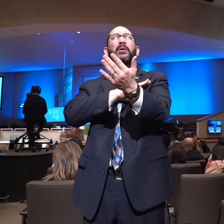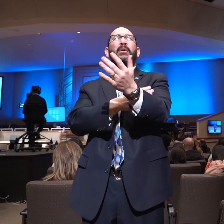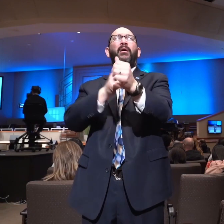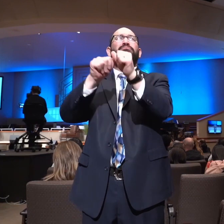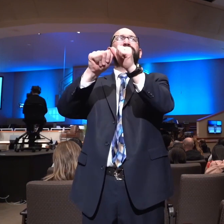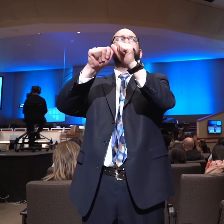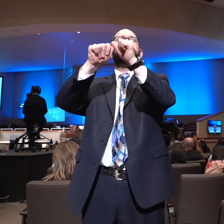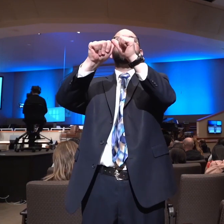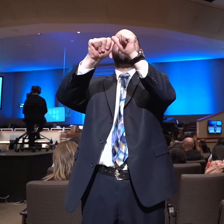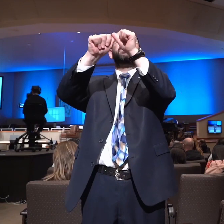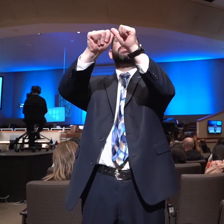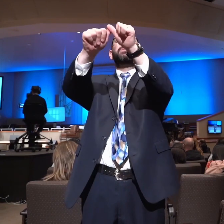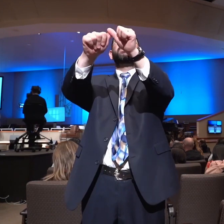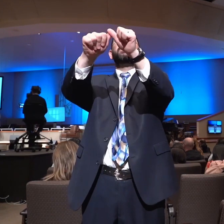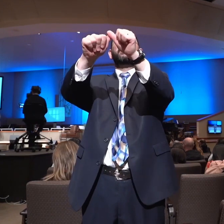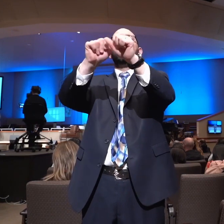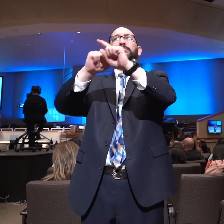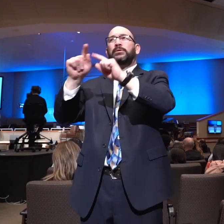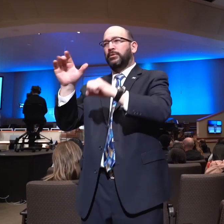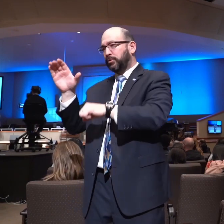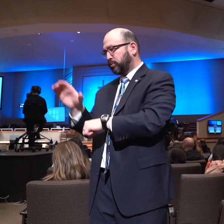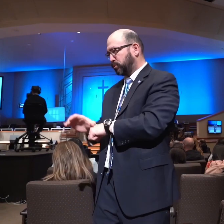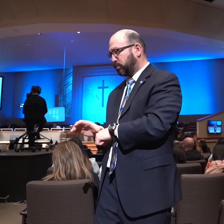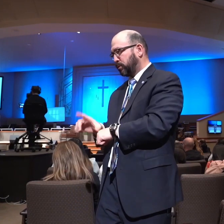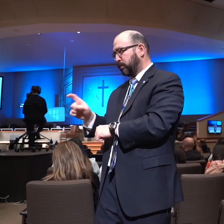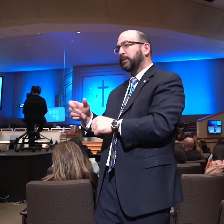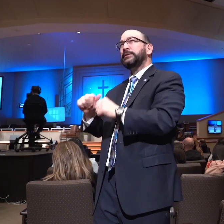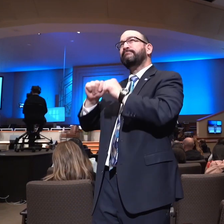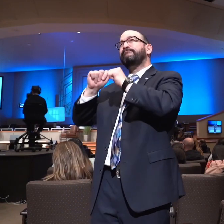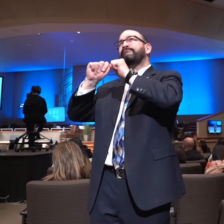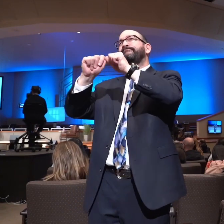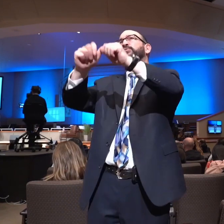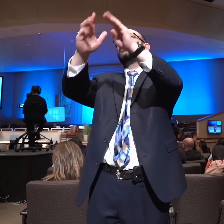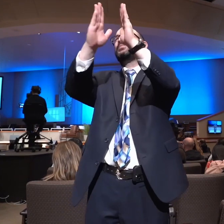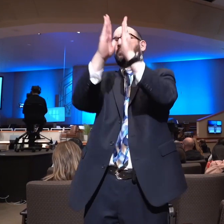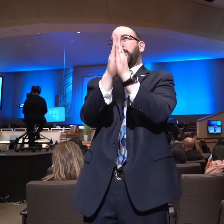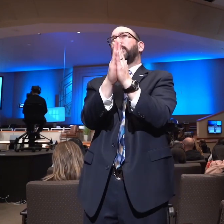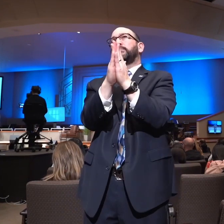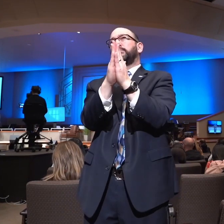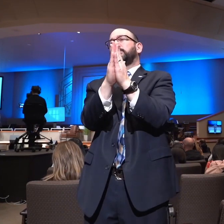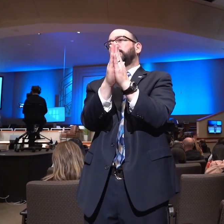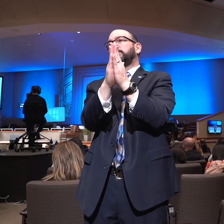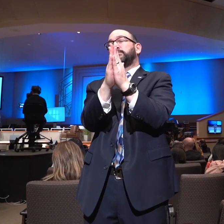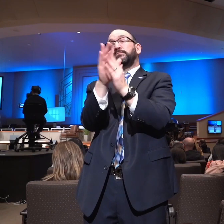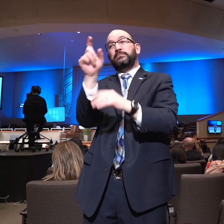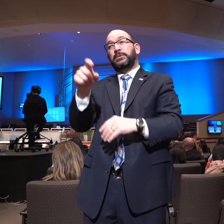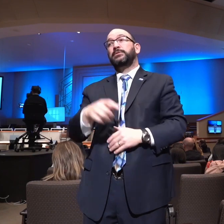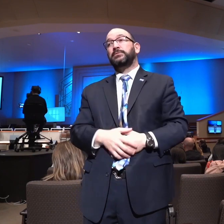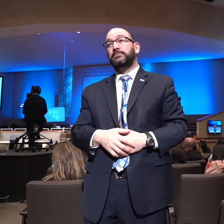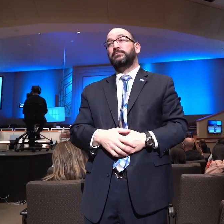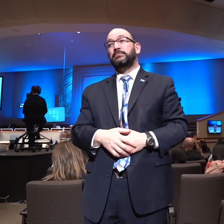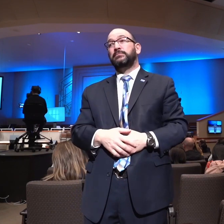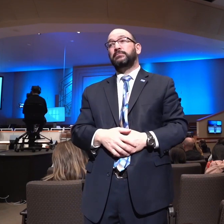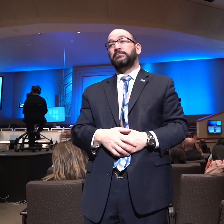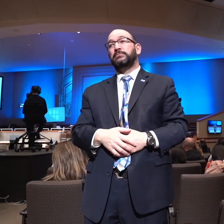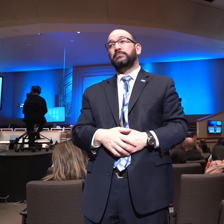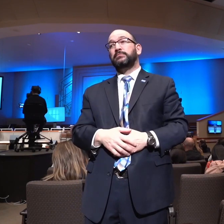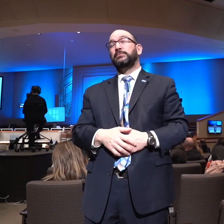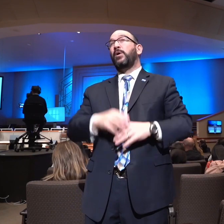But the church must never stop its praying. The salvation of all. And then the knowledge of